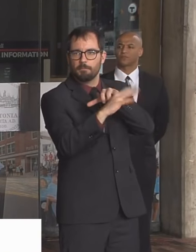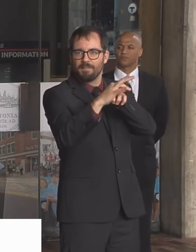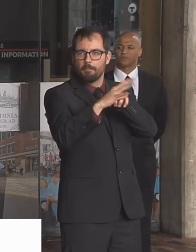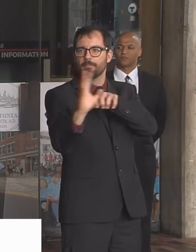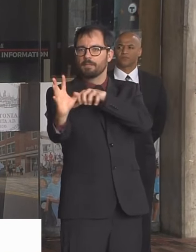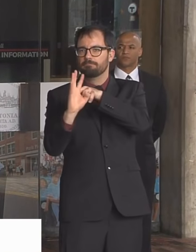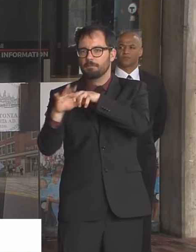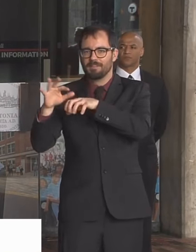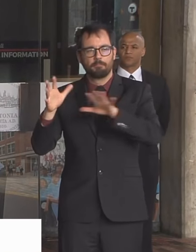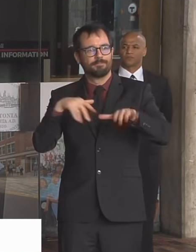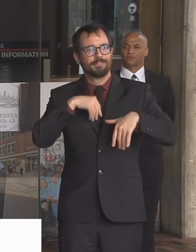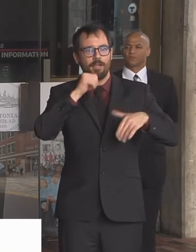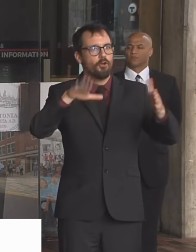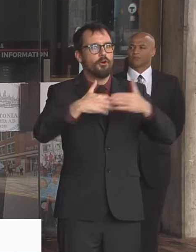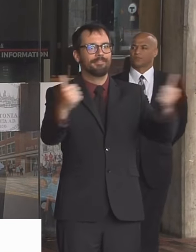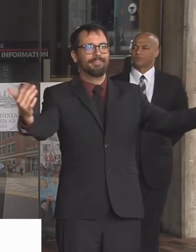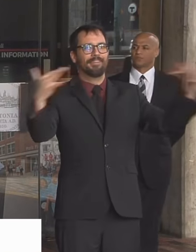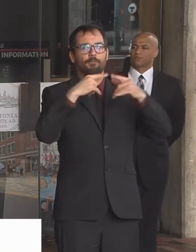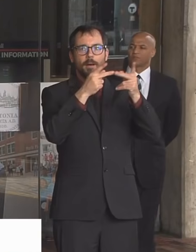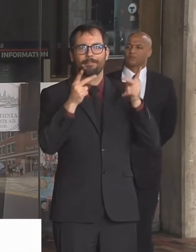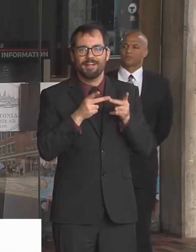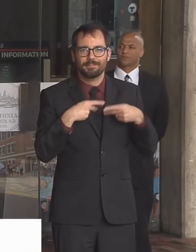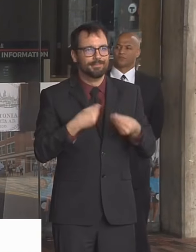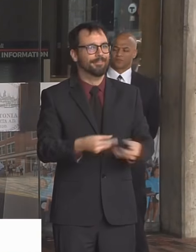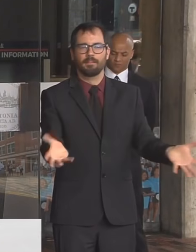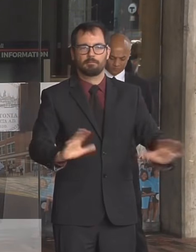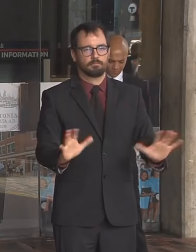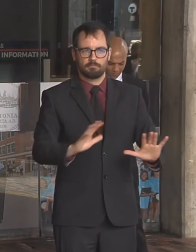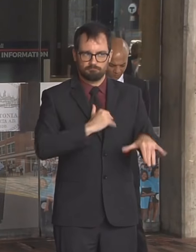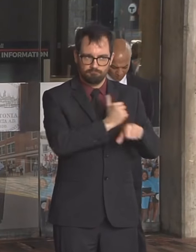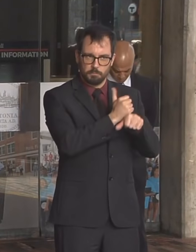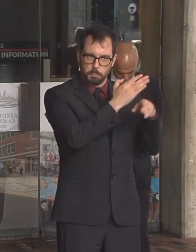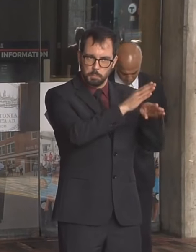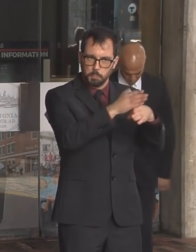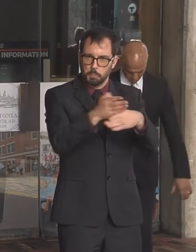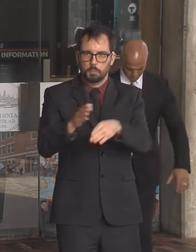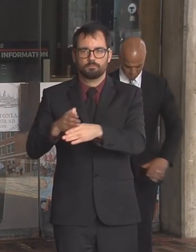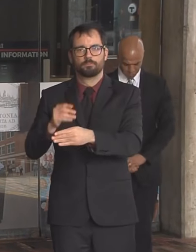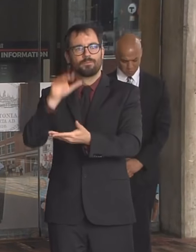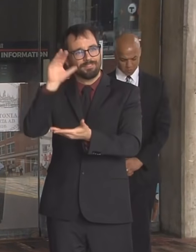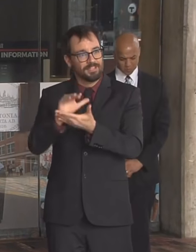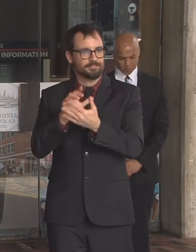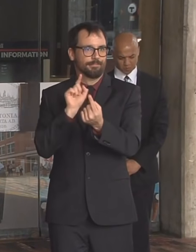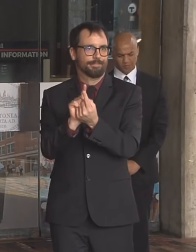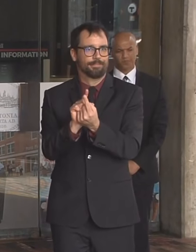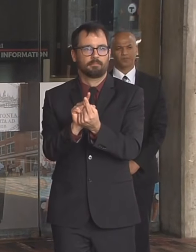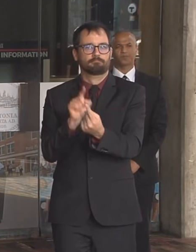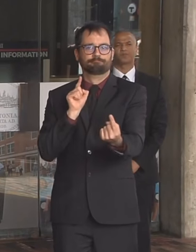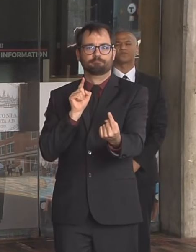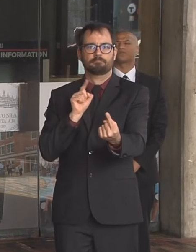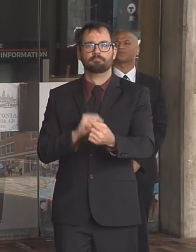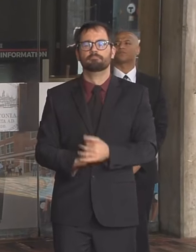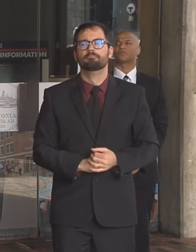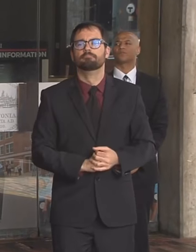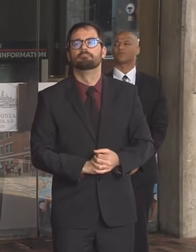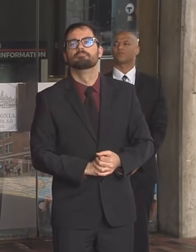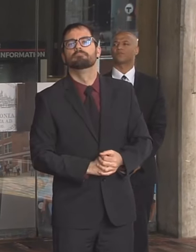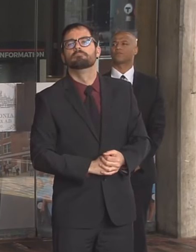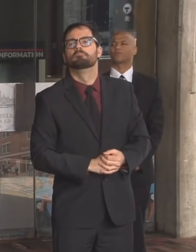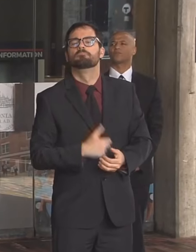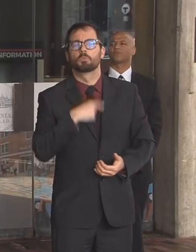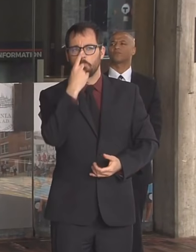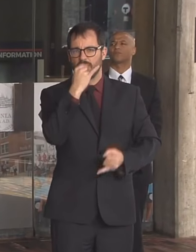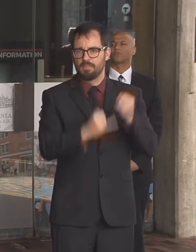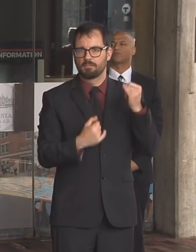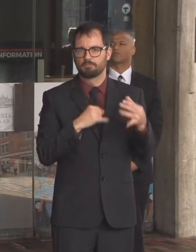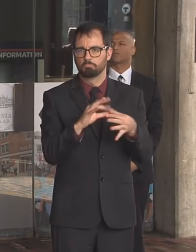lastly i want you to just continue to keep practicing physical distance and strict hygiene washing